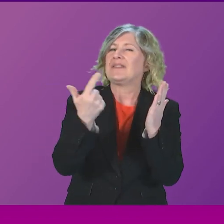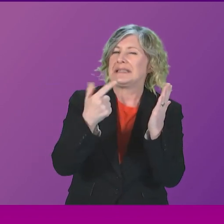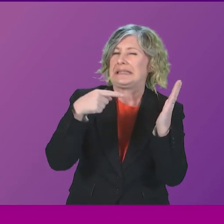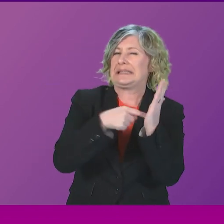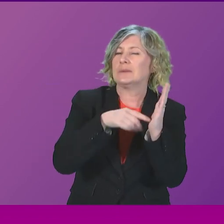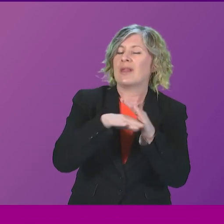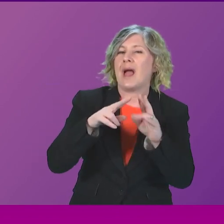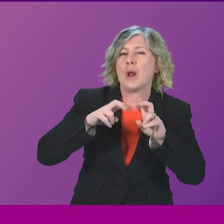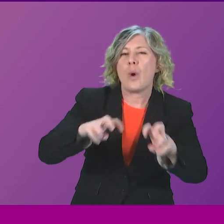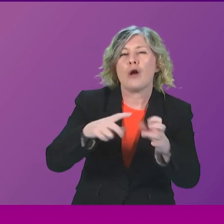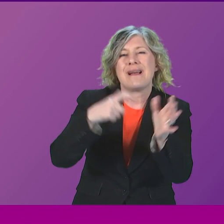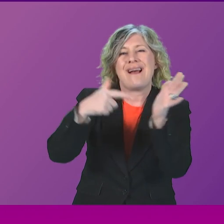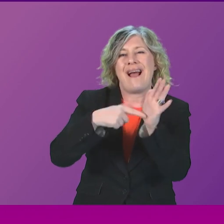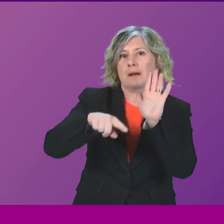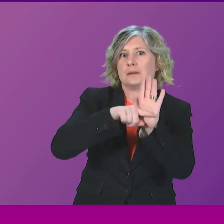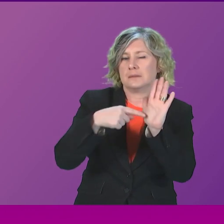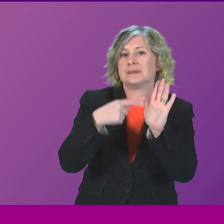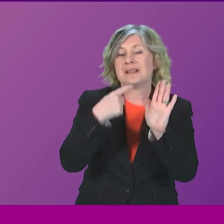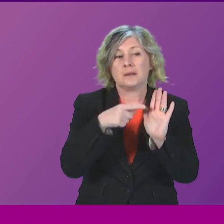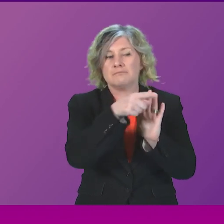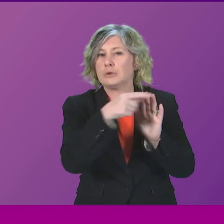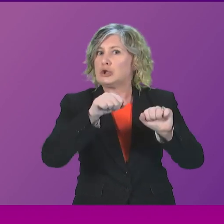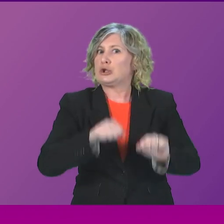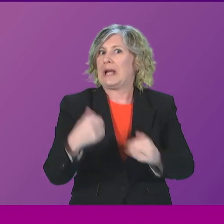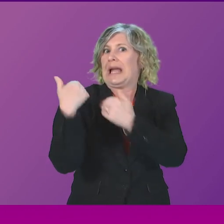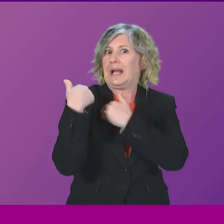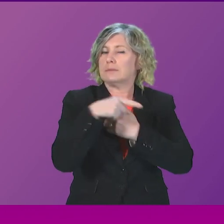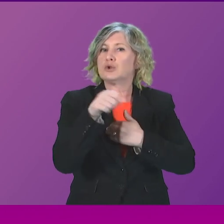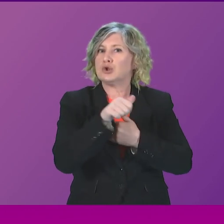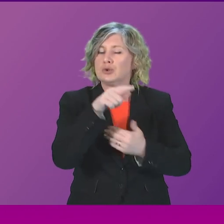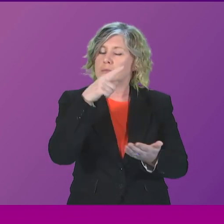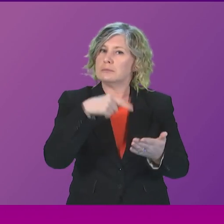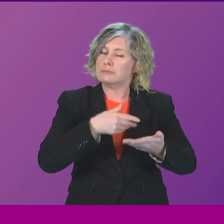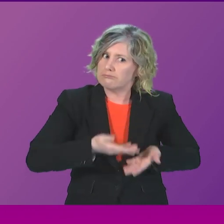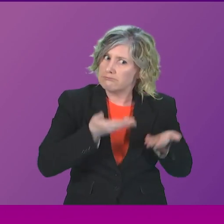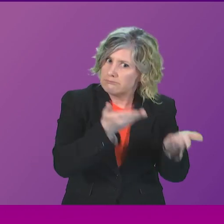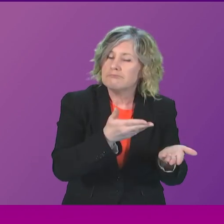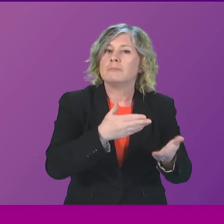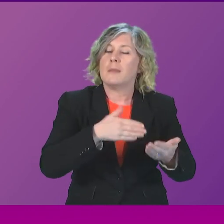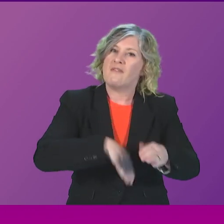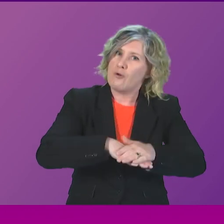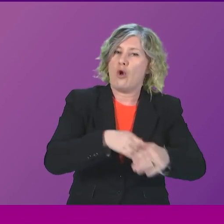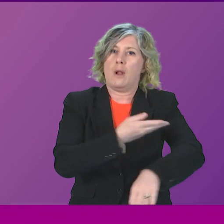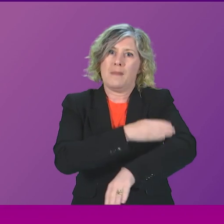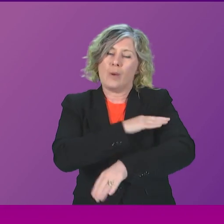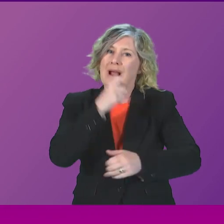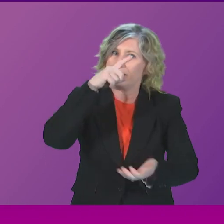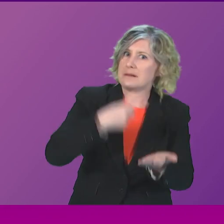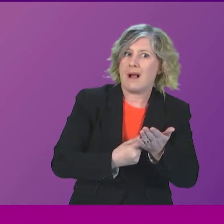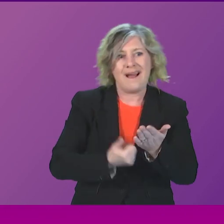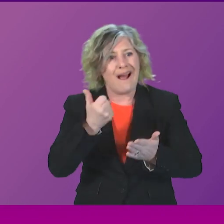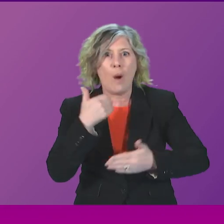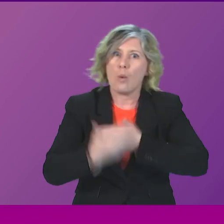gives the chair alone the responsibility to decide how an inquiry should operate. It is therefore a matter for the independent inquiry